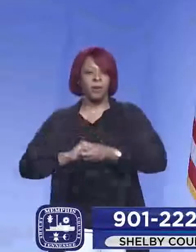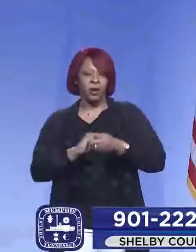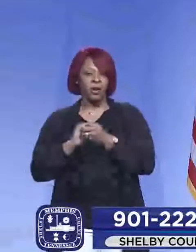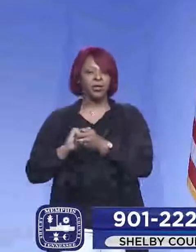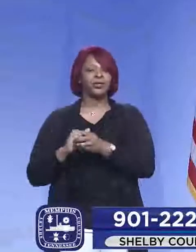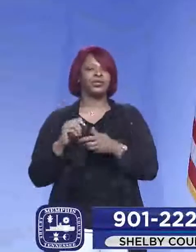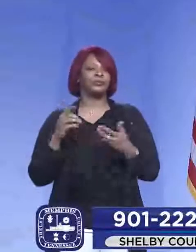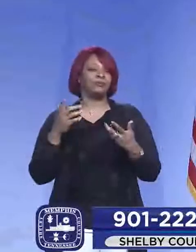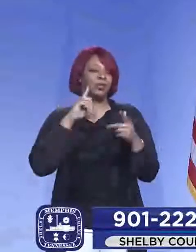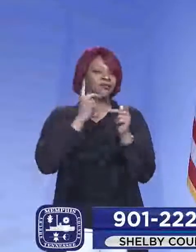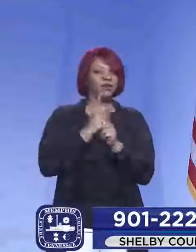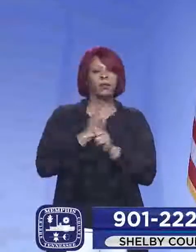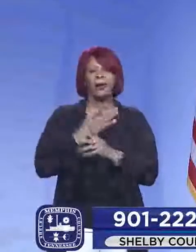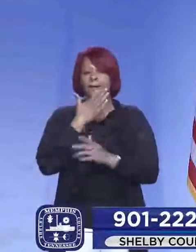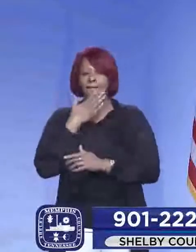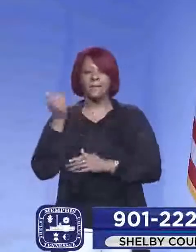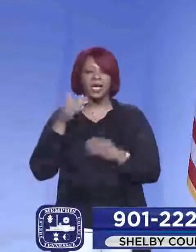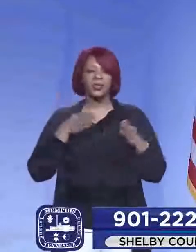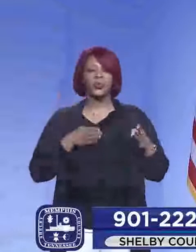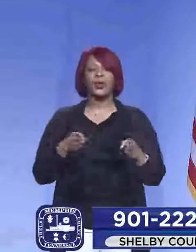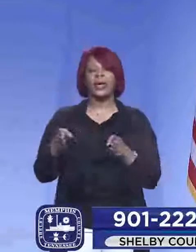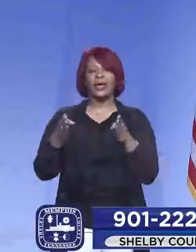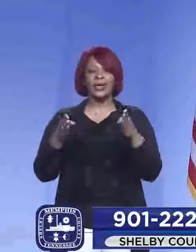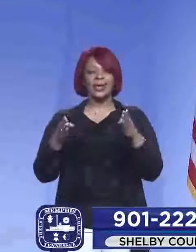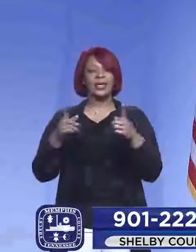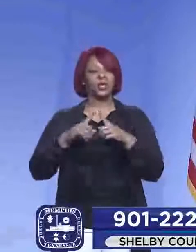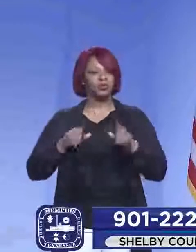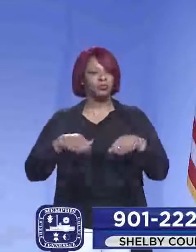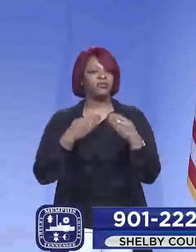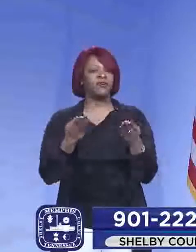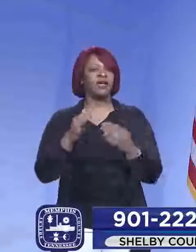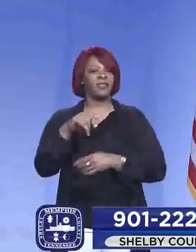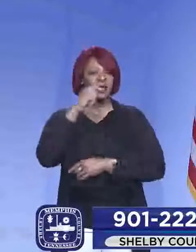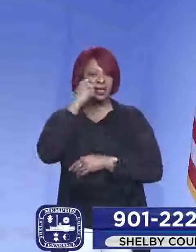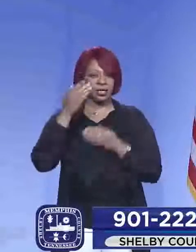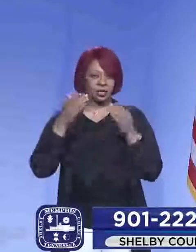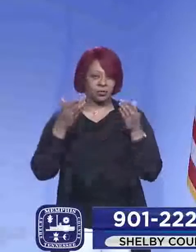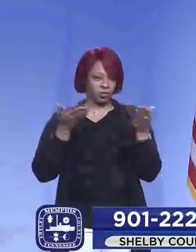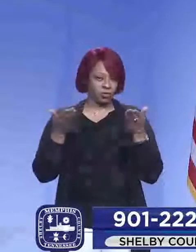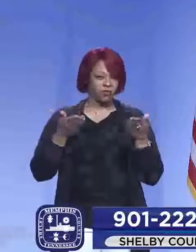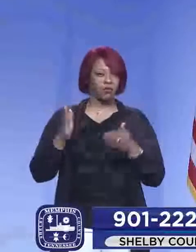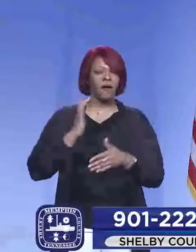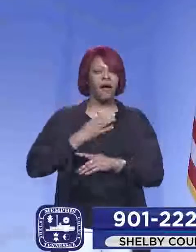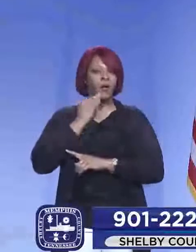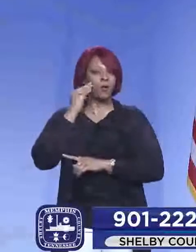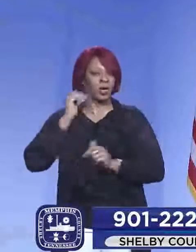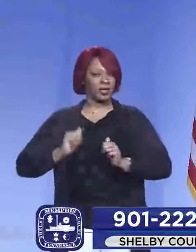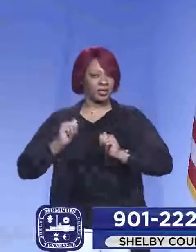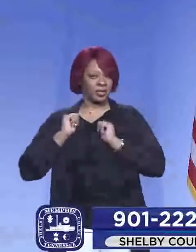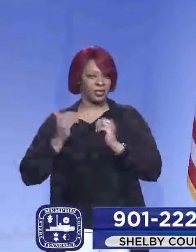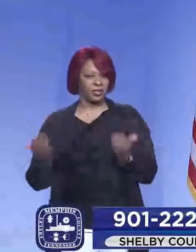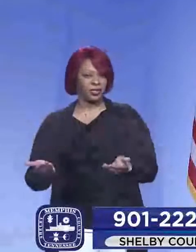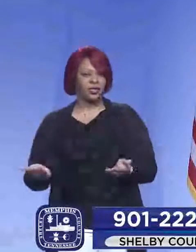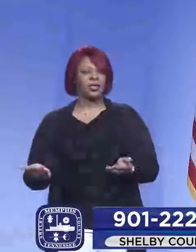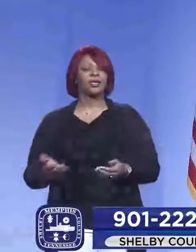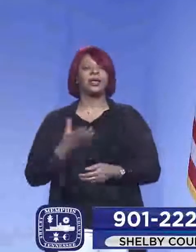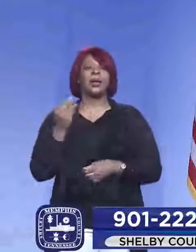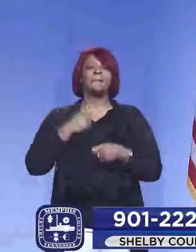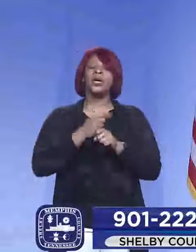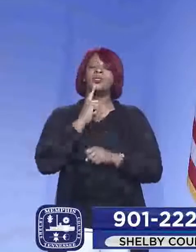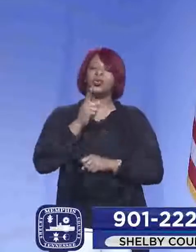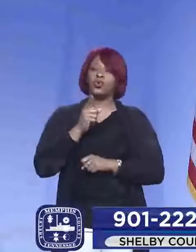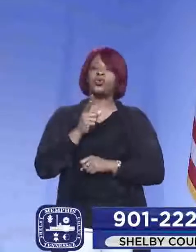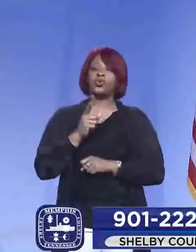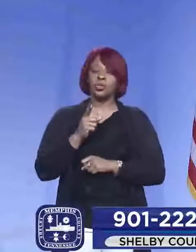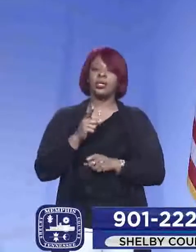to figure out the best way to provide testing services to our residents and to make sure